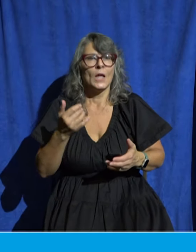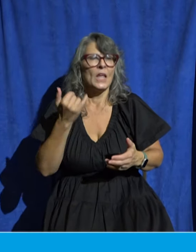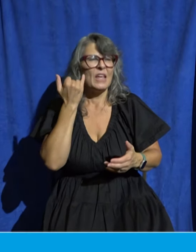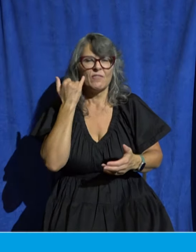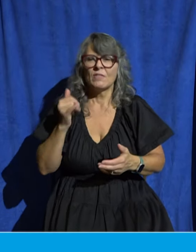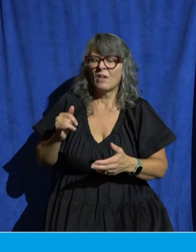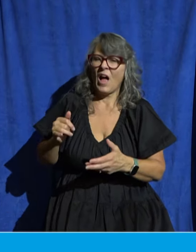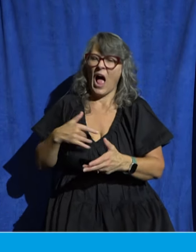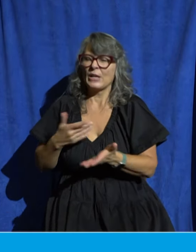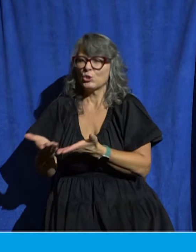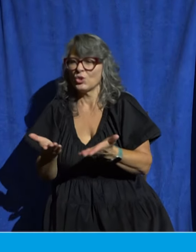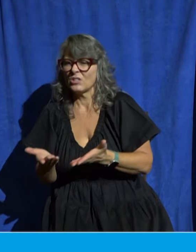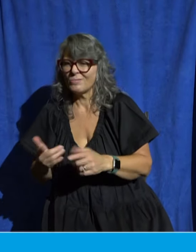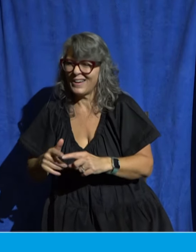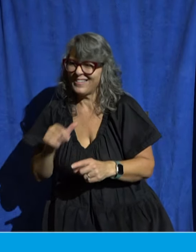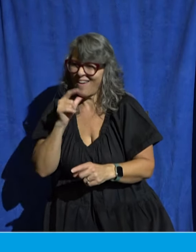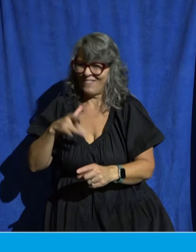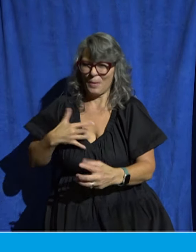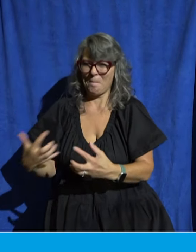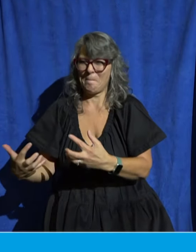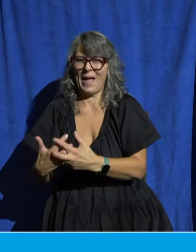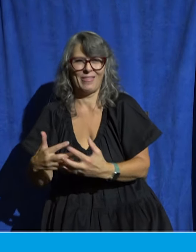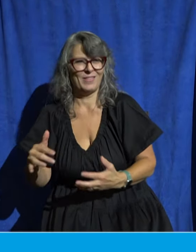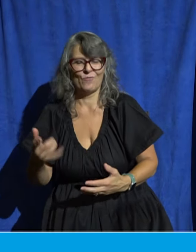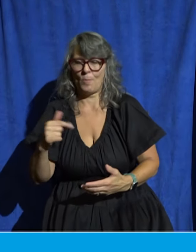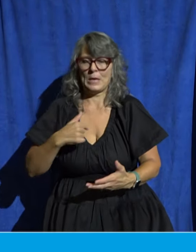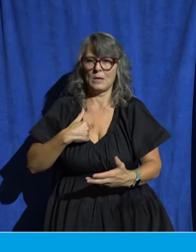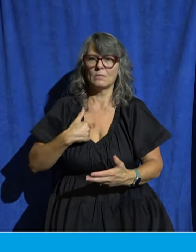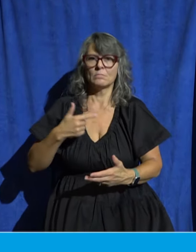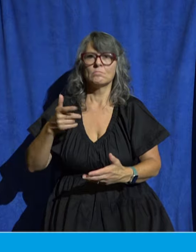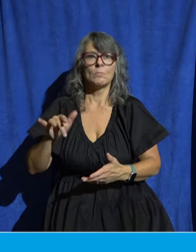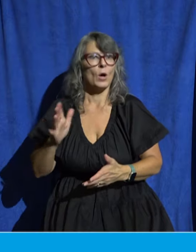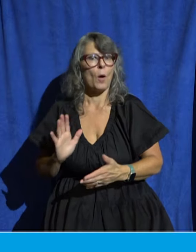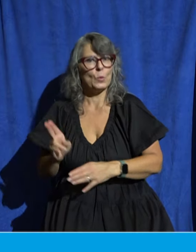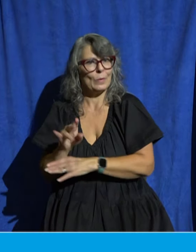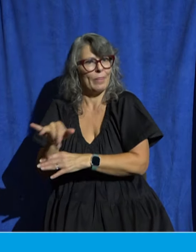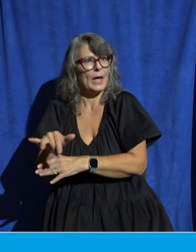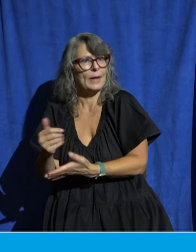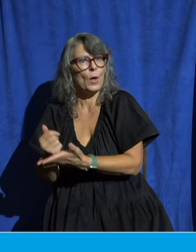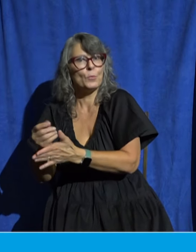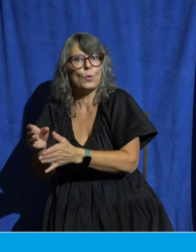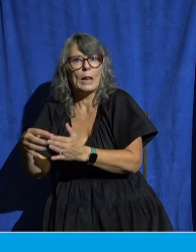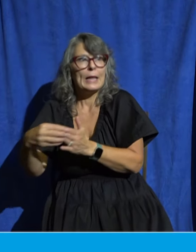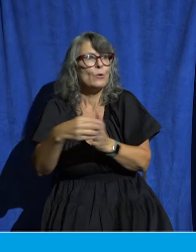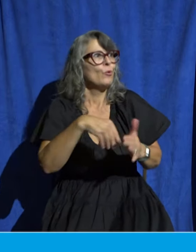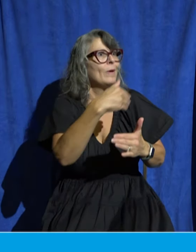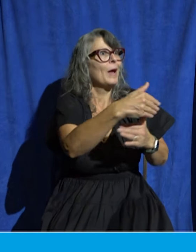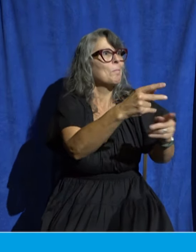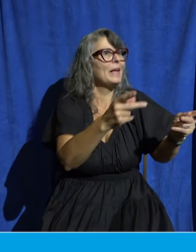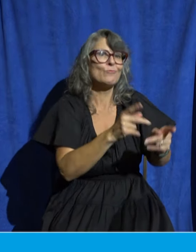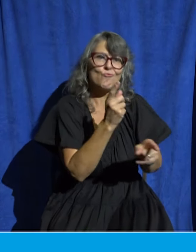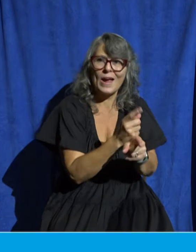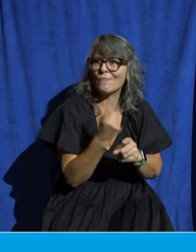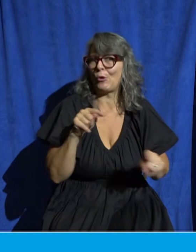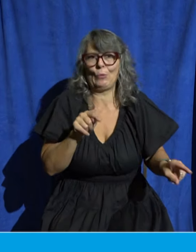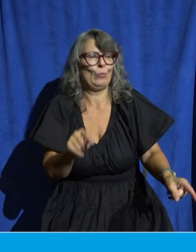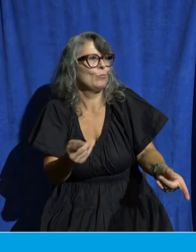identify where you are gifted and lead you to that right place. Which then leads to my next recommendation secondly ask